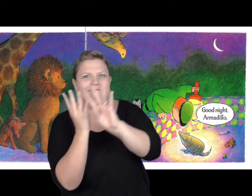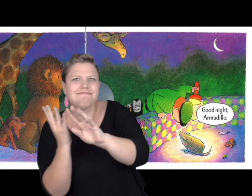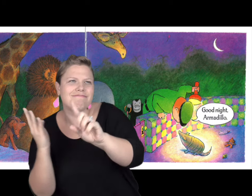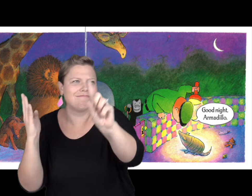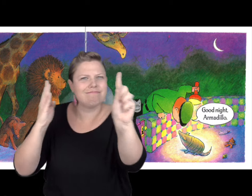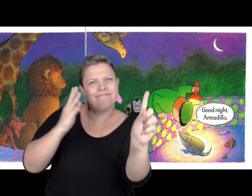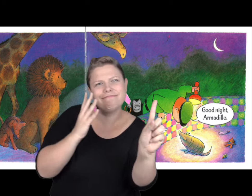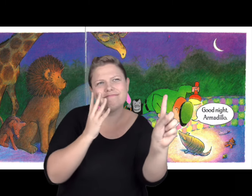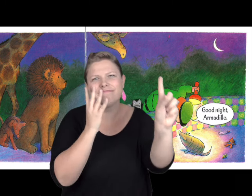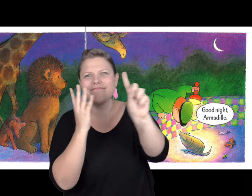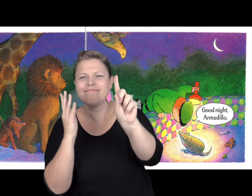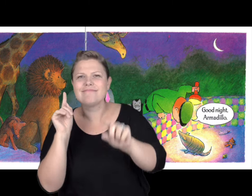animals behind him.